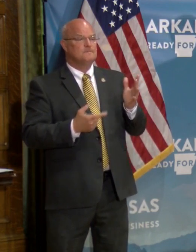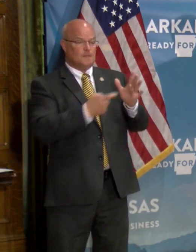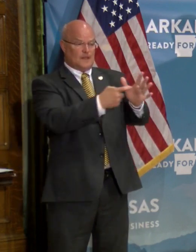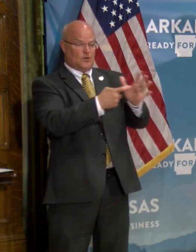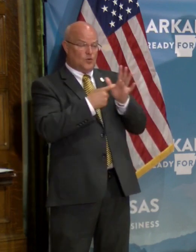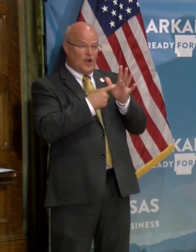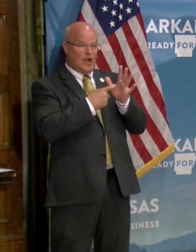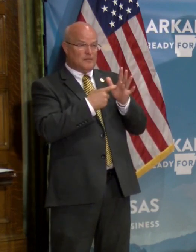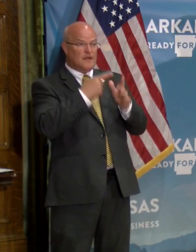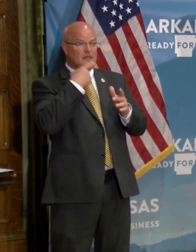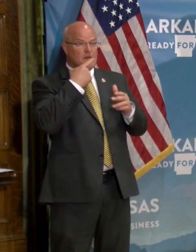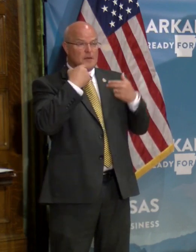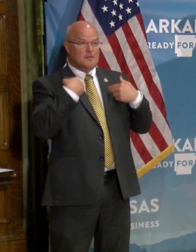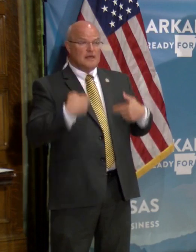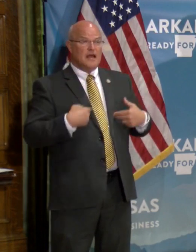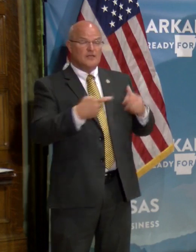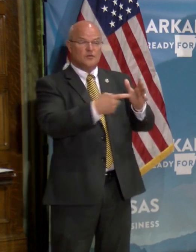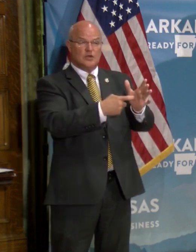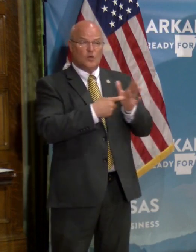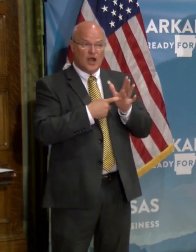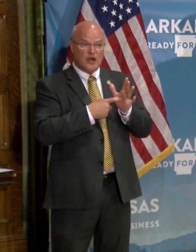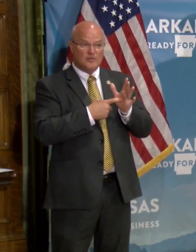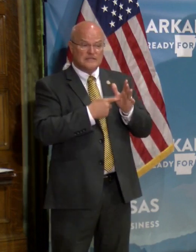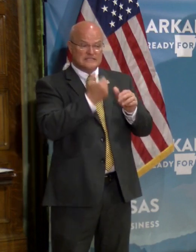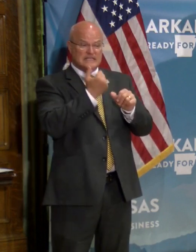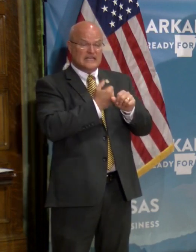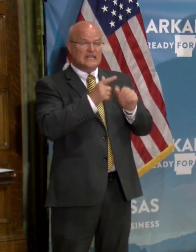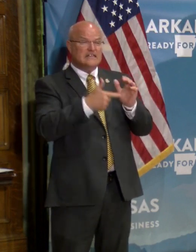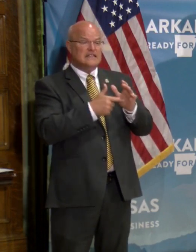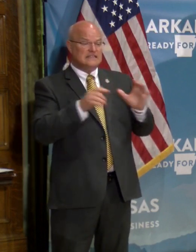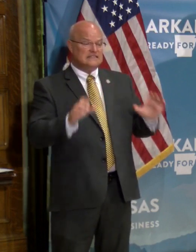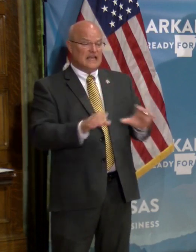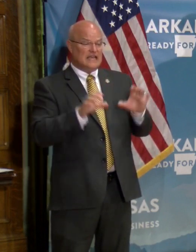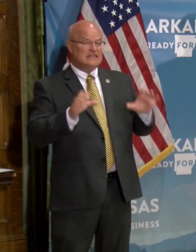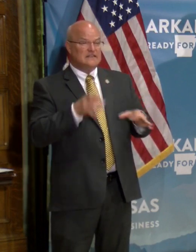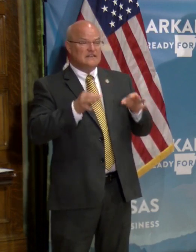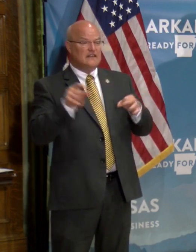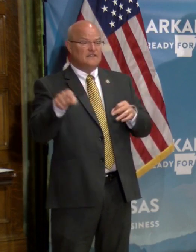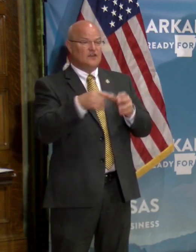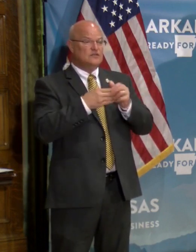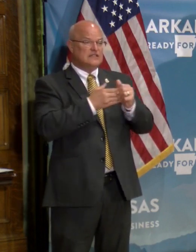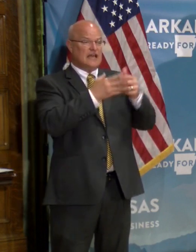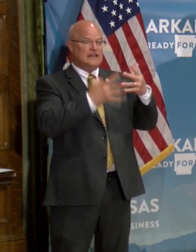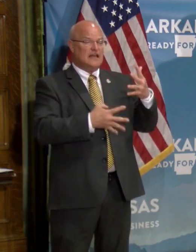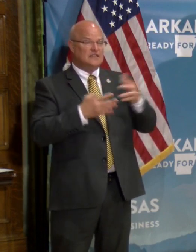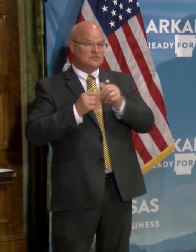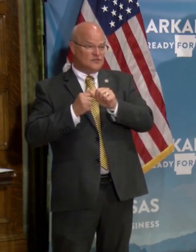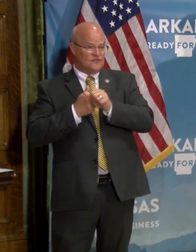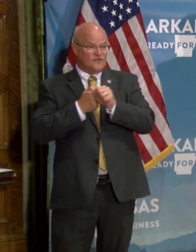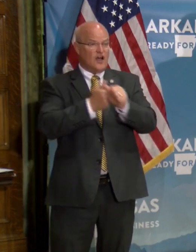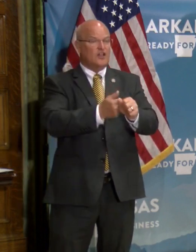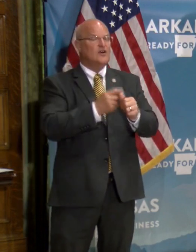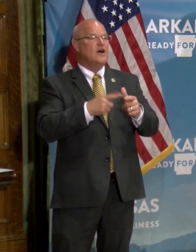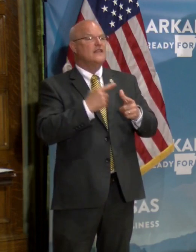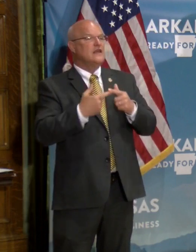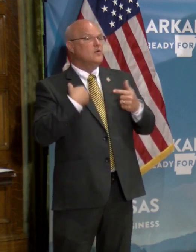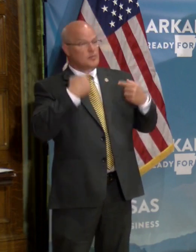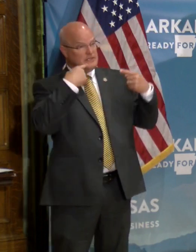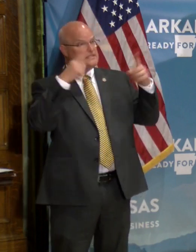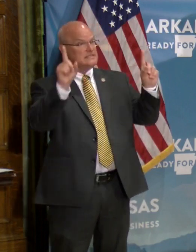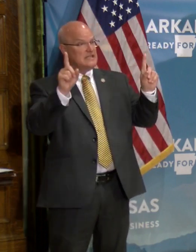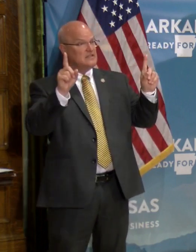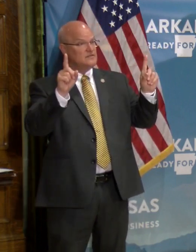requirements, the public health requirements, uh, each of these activities, if those guidelines are followed, then we're going to be